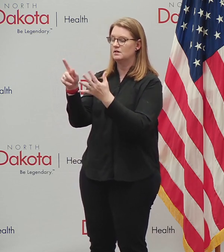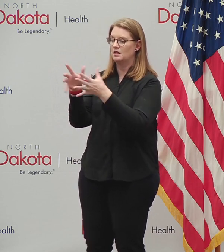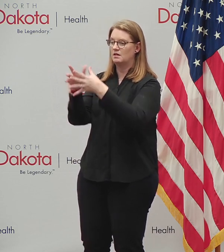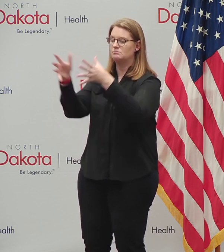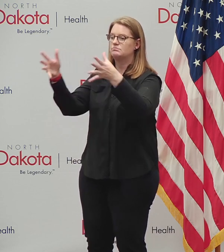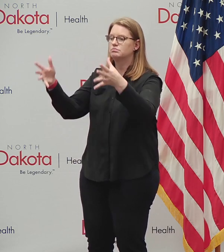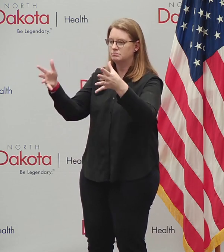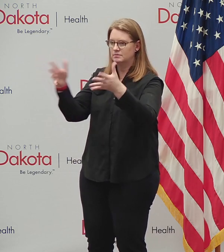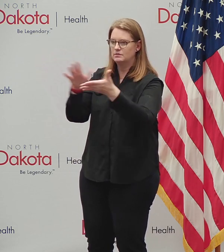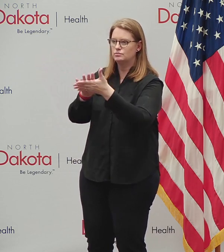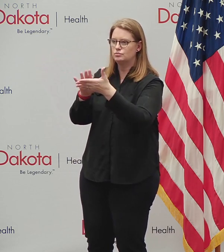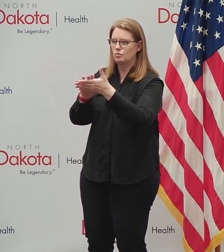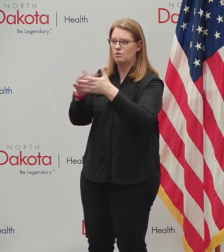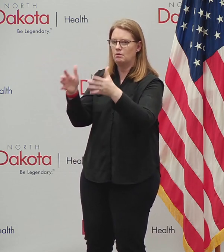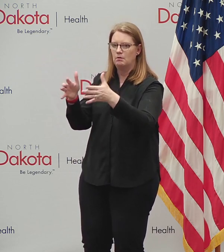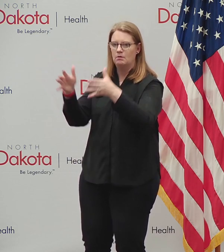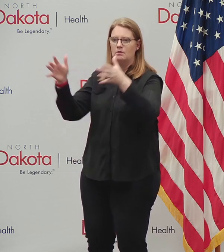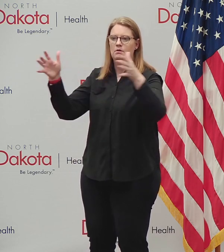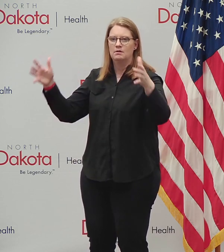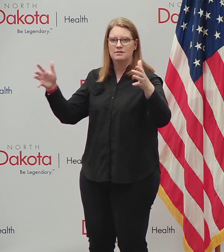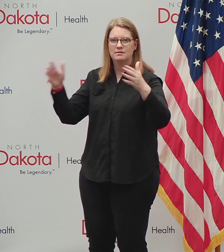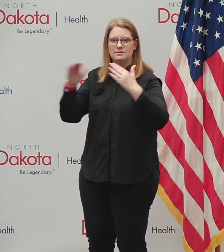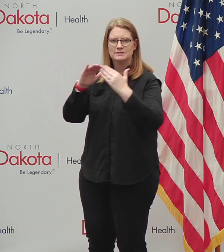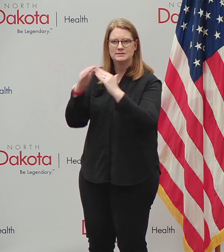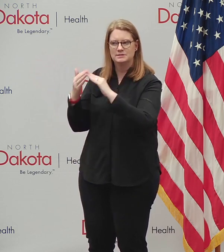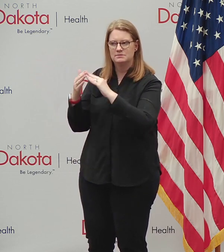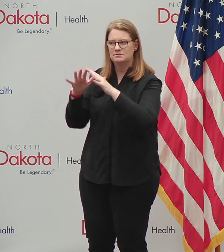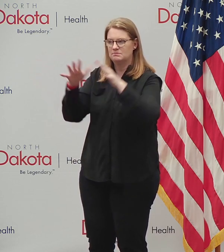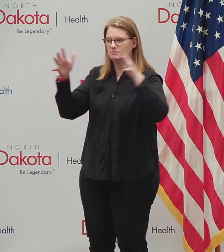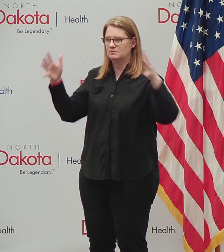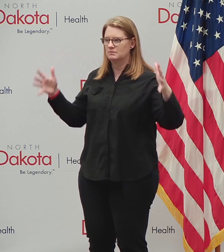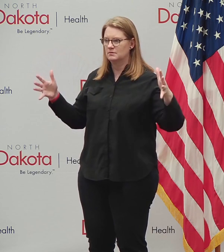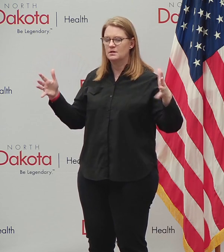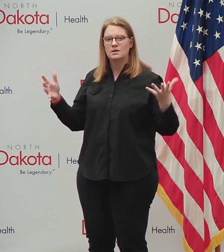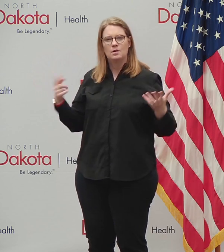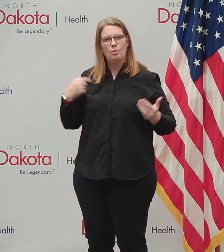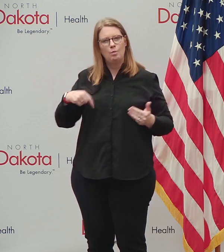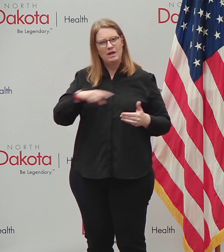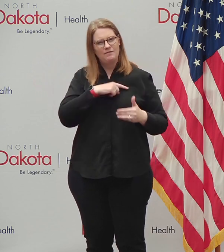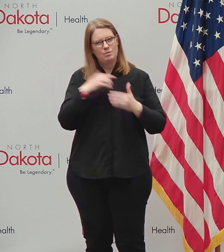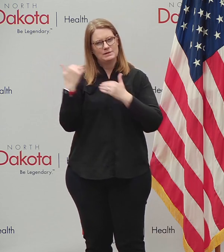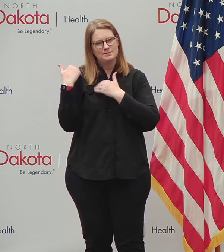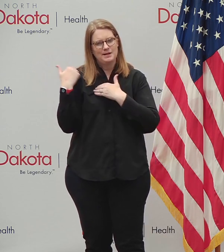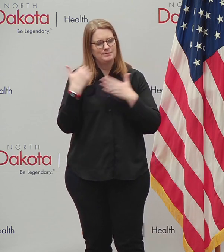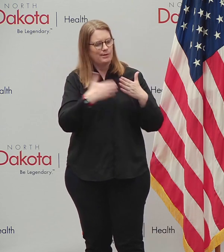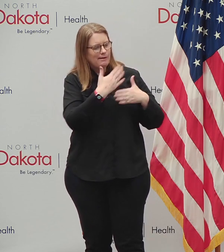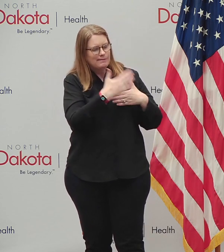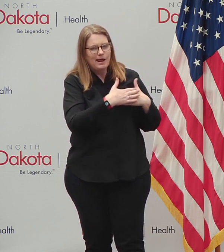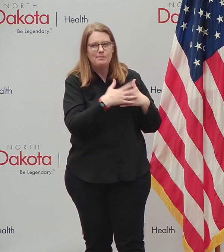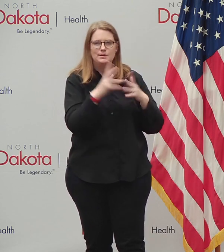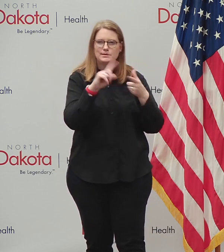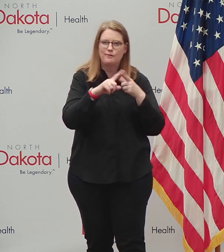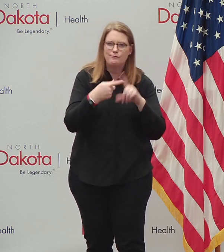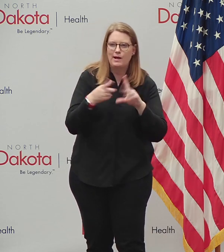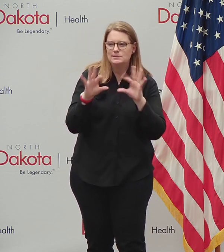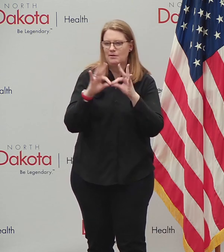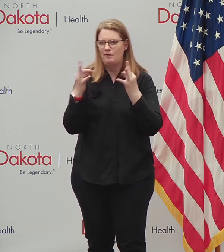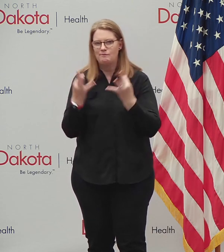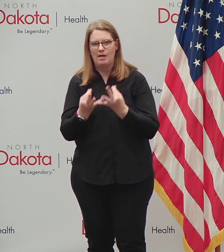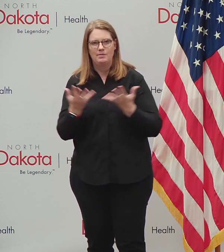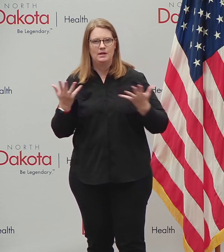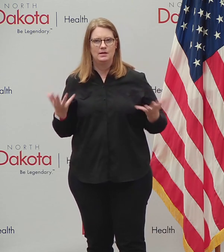see, then in addition to our individual responsibility, we've got responsibility to our neighbors and to our friends and to our families. And we have responsibility